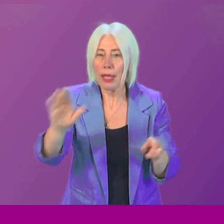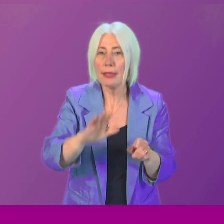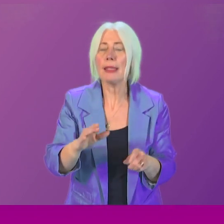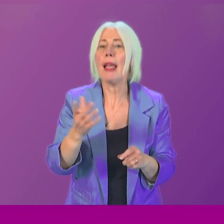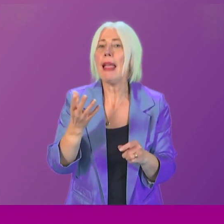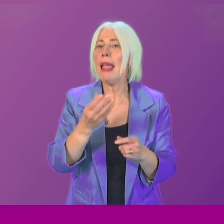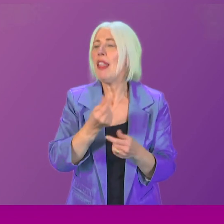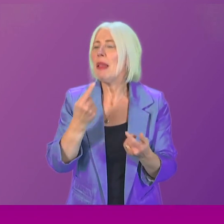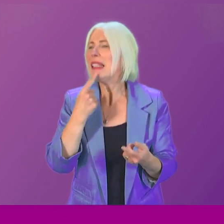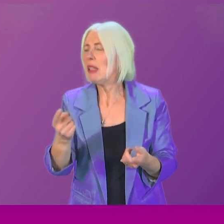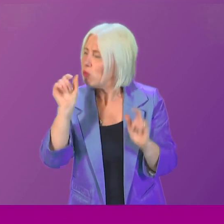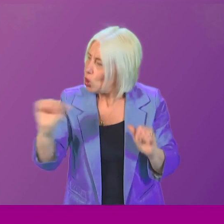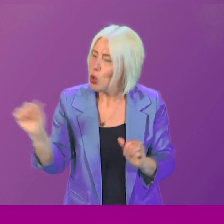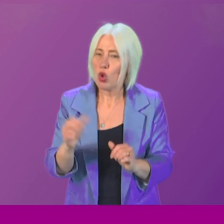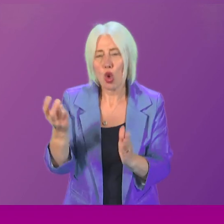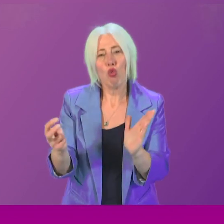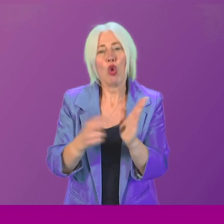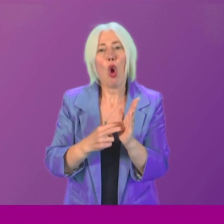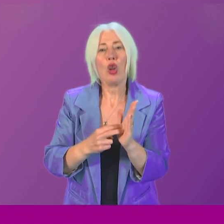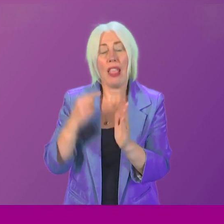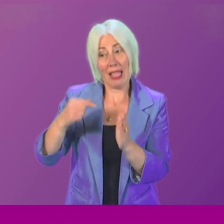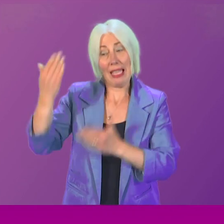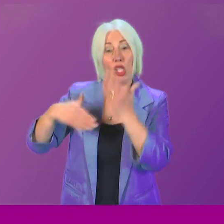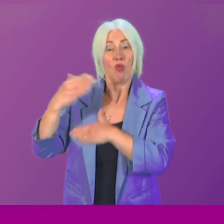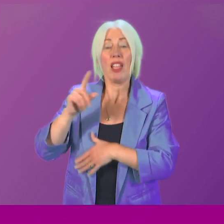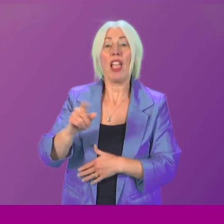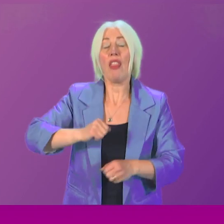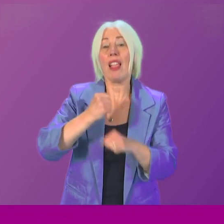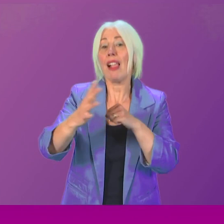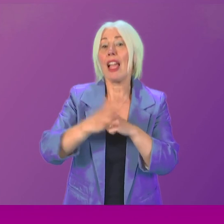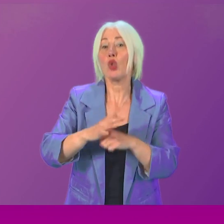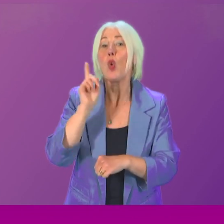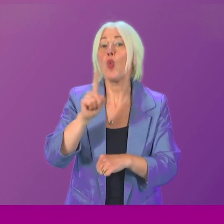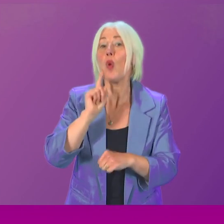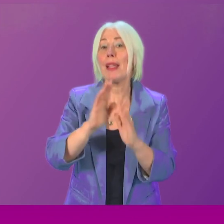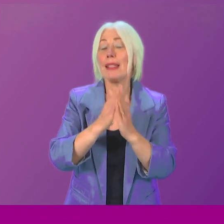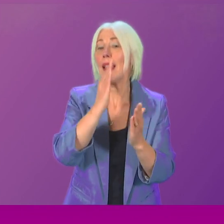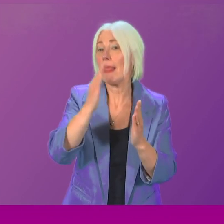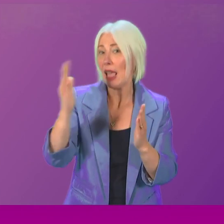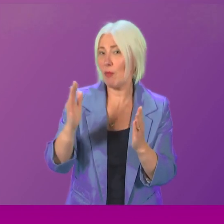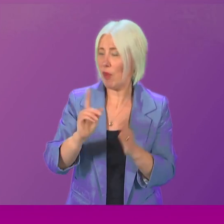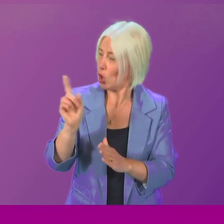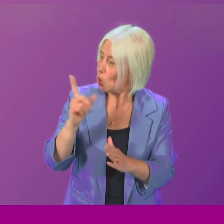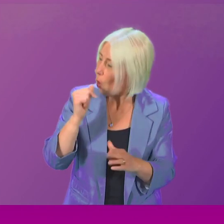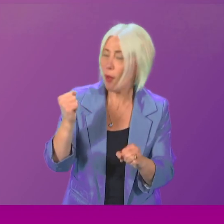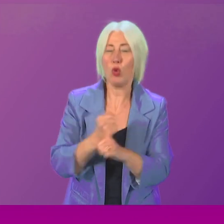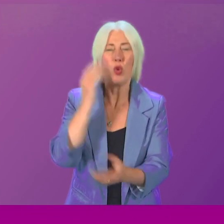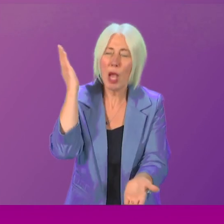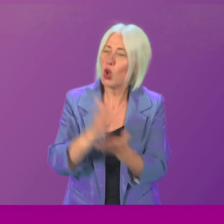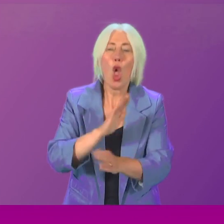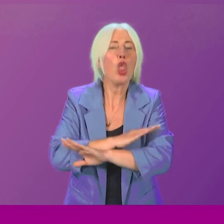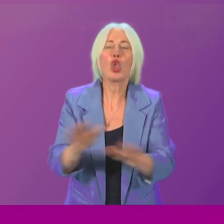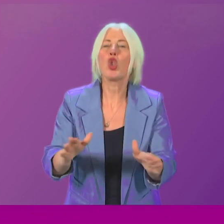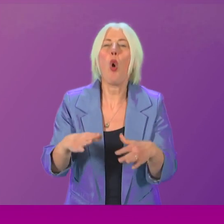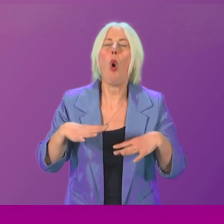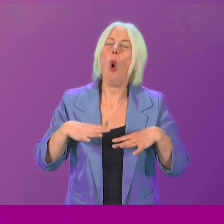some of this history in the Glasgow Women's Library. What else can we do, First Minister, to make sure that there is no complacency and that